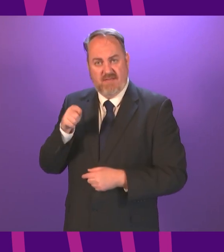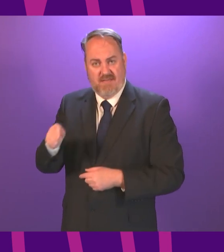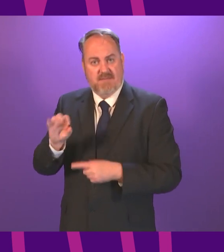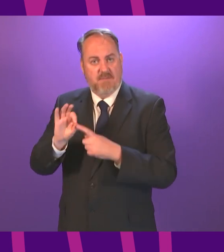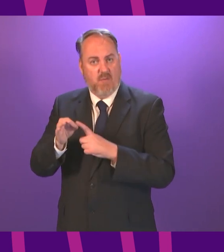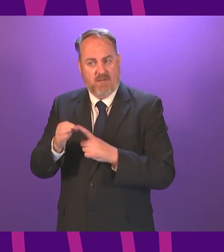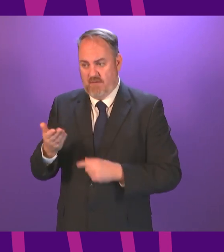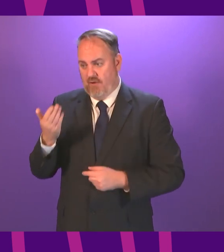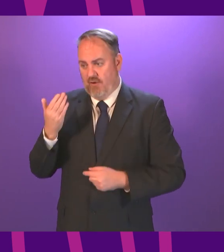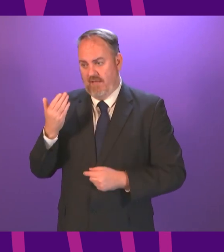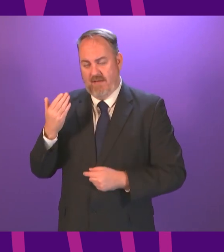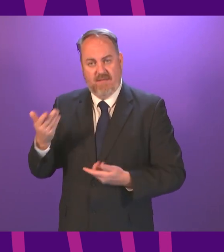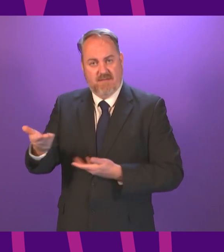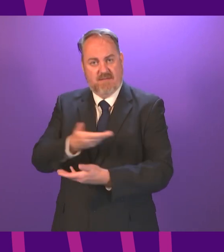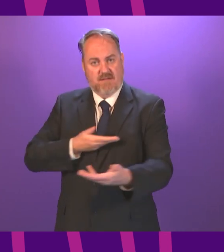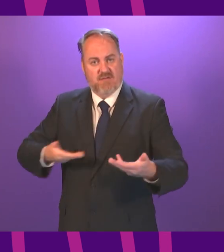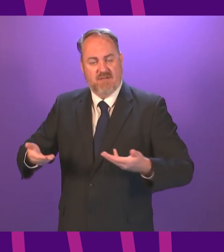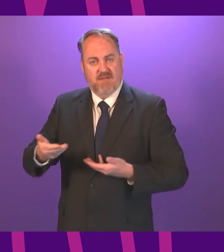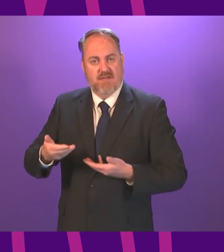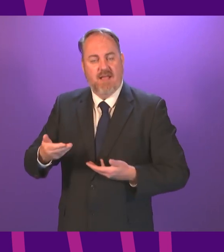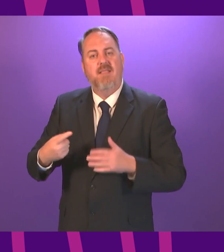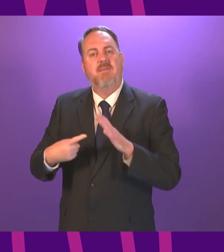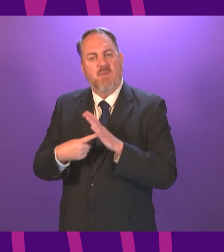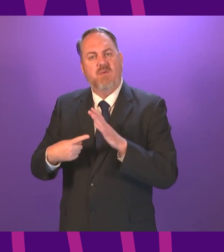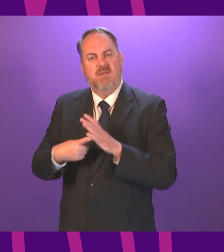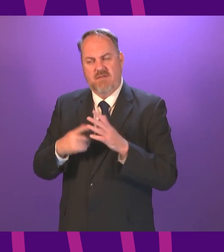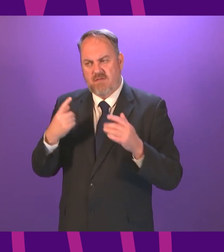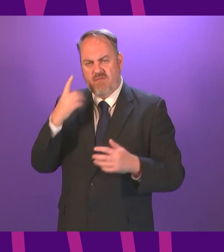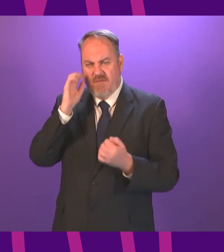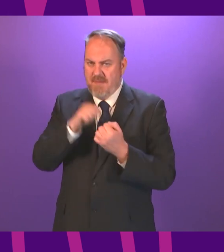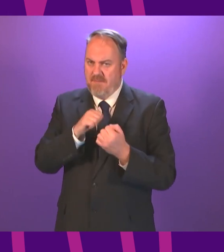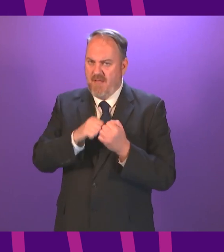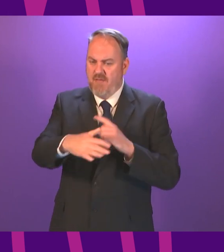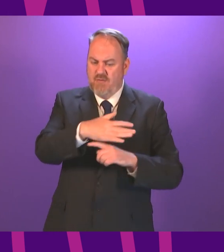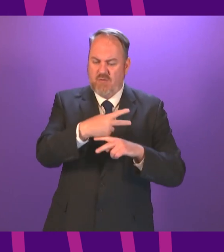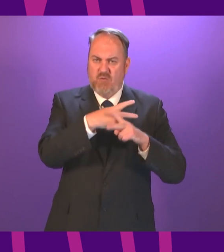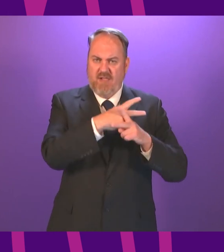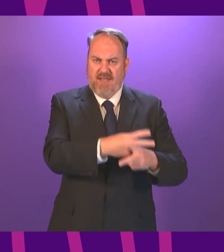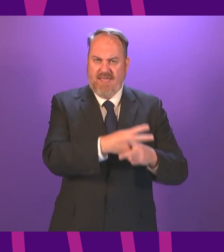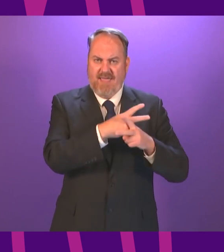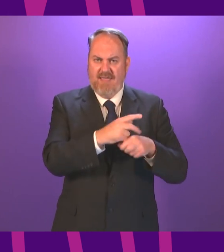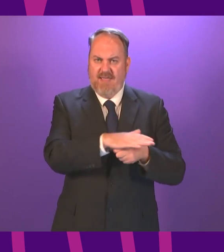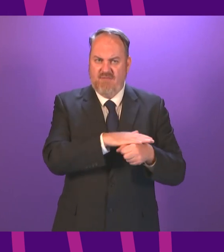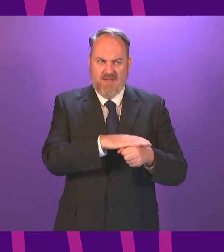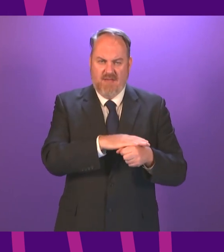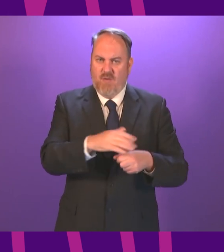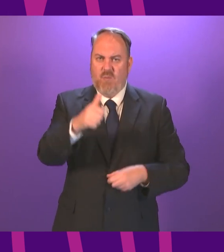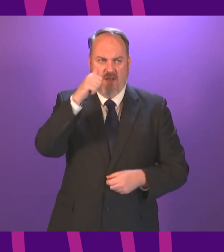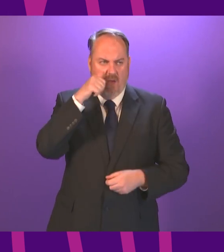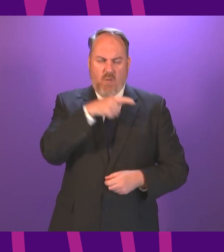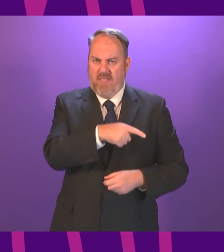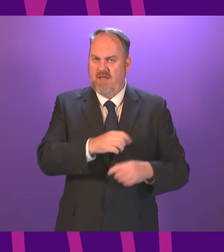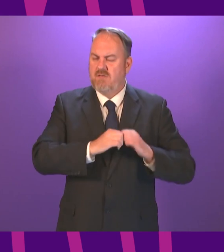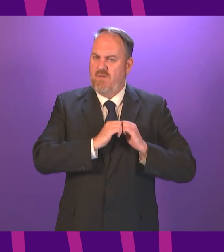about the importance of the social care care sector sector and again if any of us were ever in doubt of that importance and none of us should ever be so